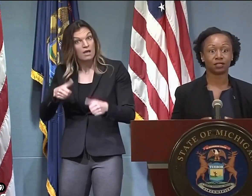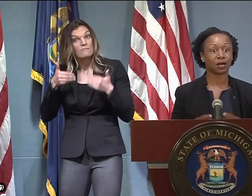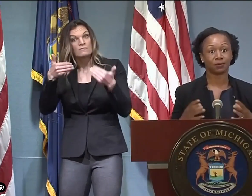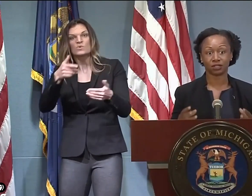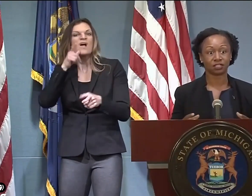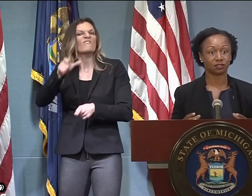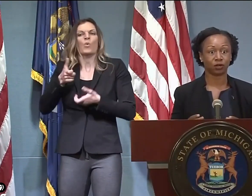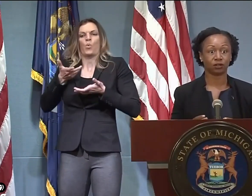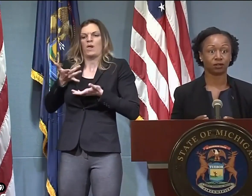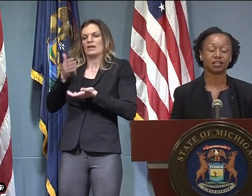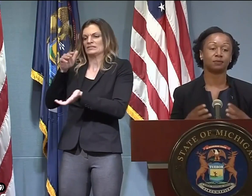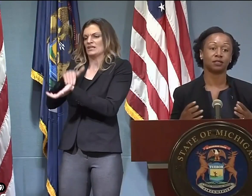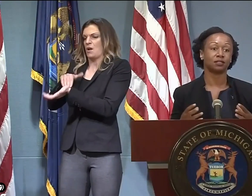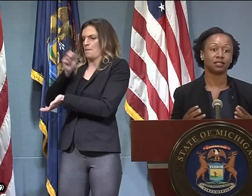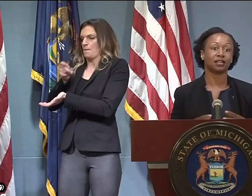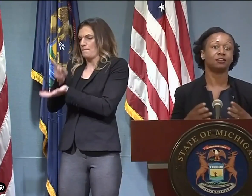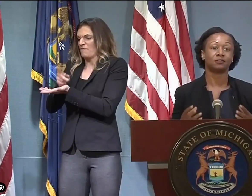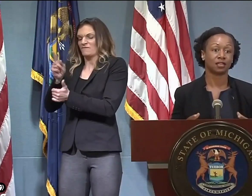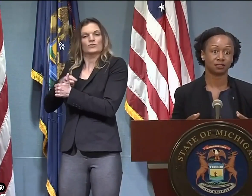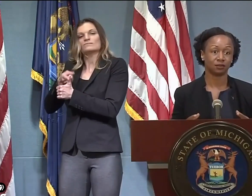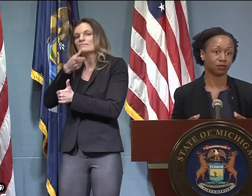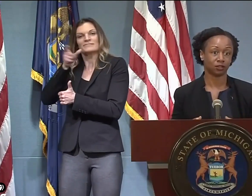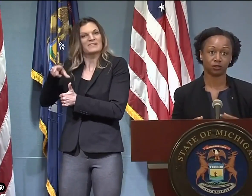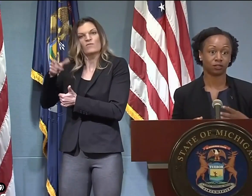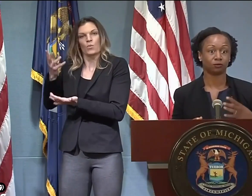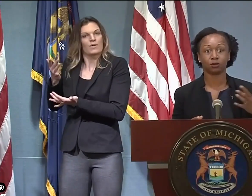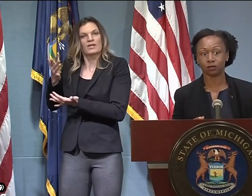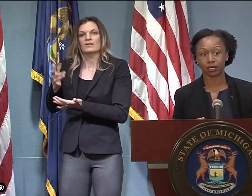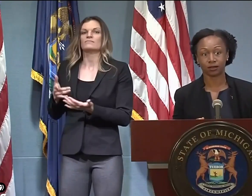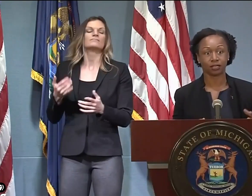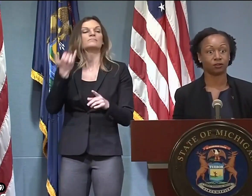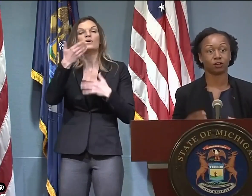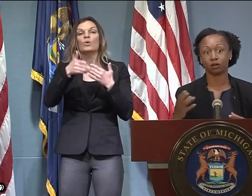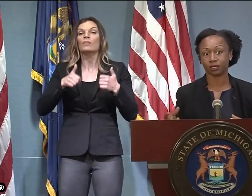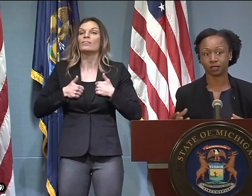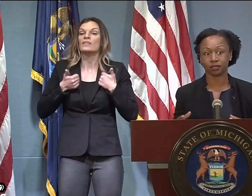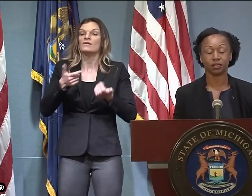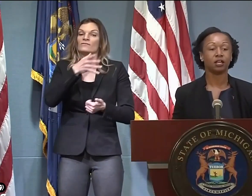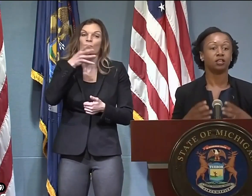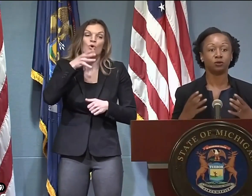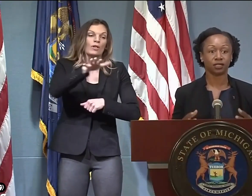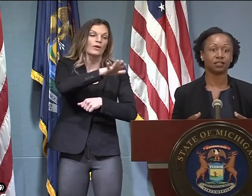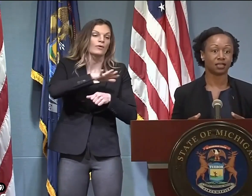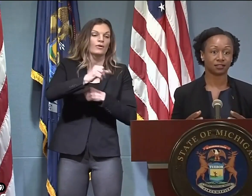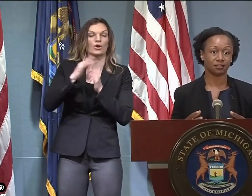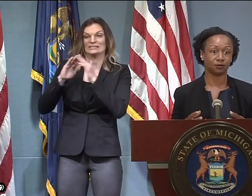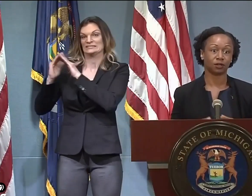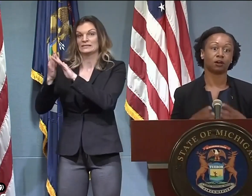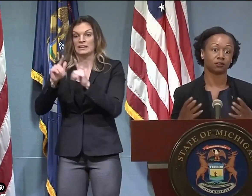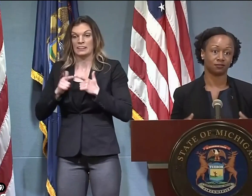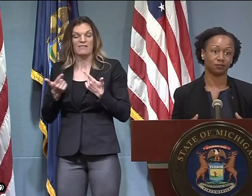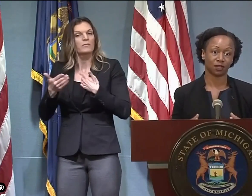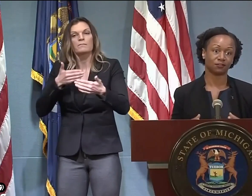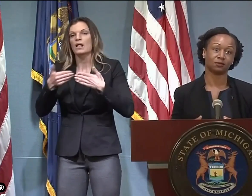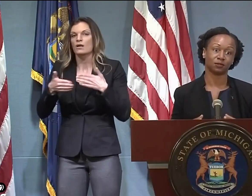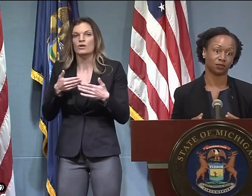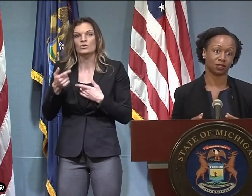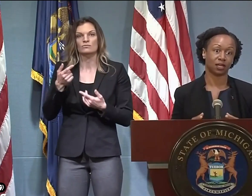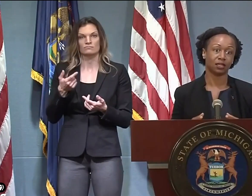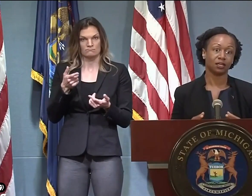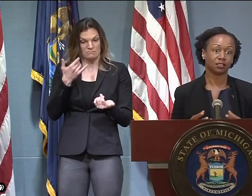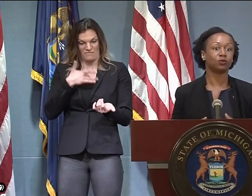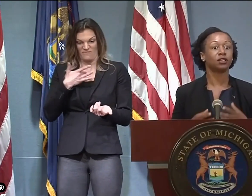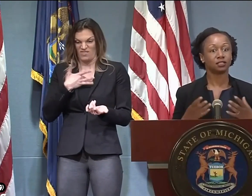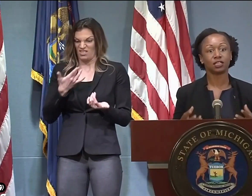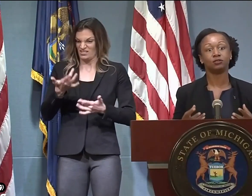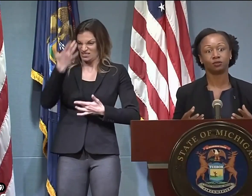test, they can get that done. Anybody who's in a population where there has been not enough testing, whether you're in a rural area or an urban area, you can